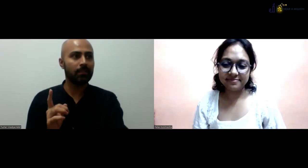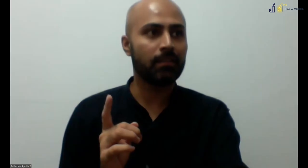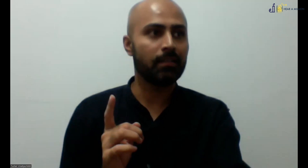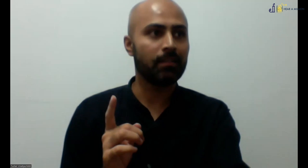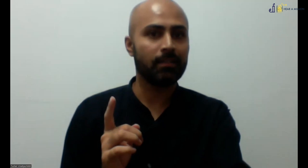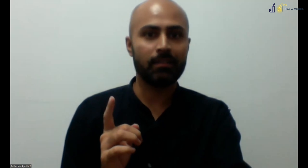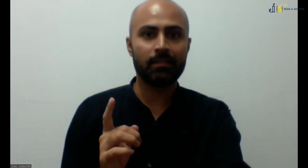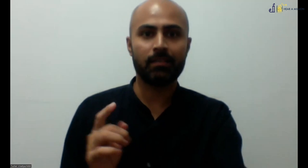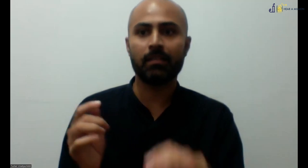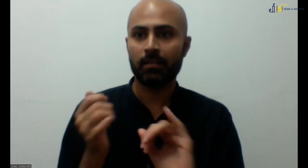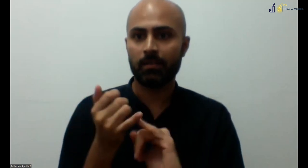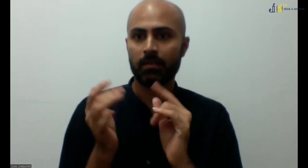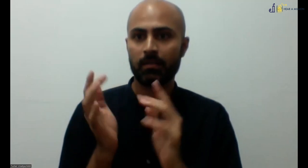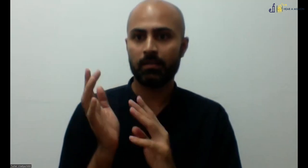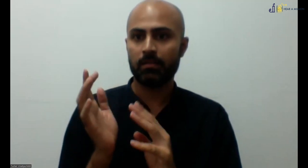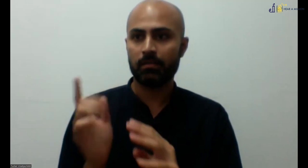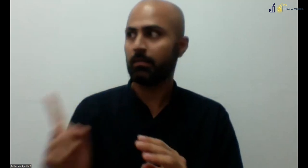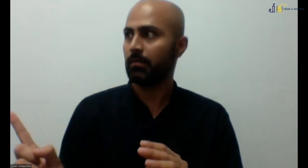So, one last question.